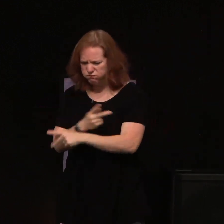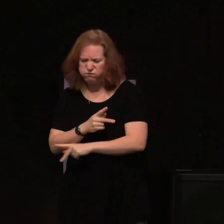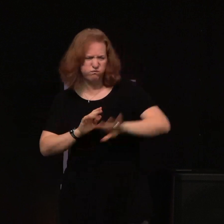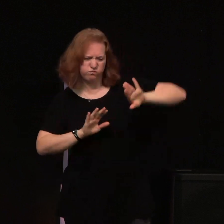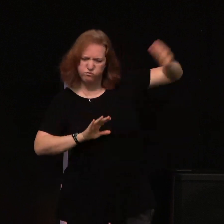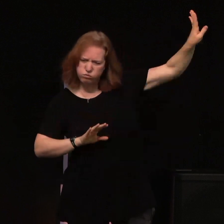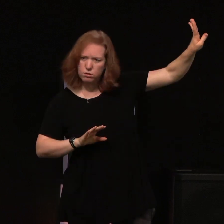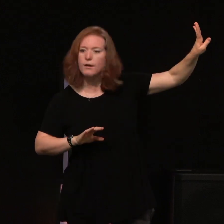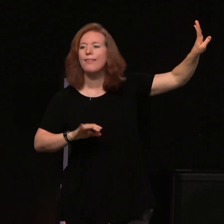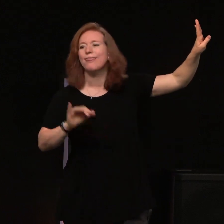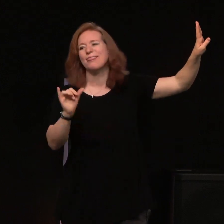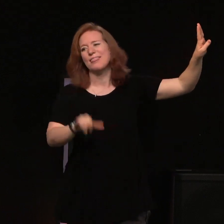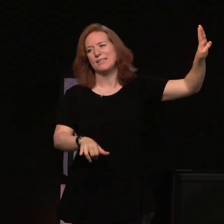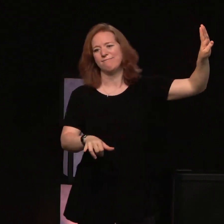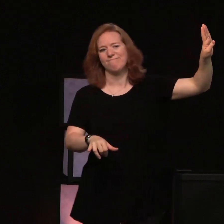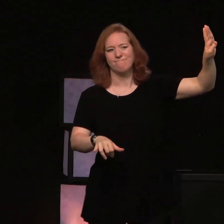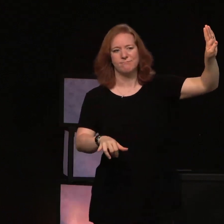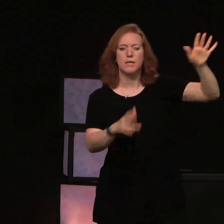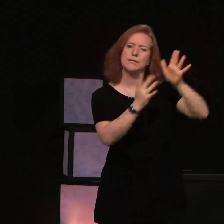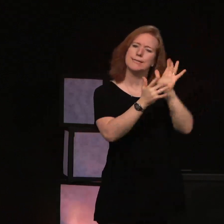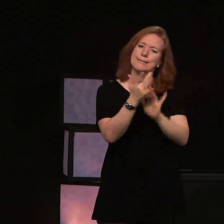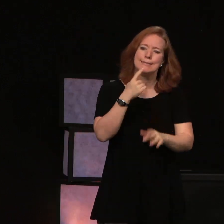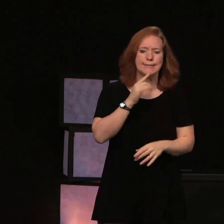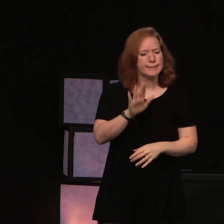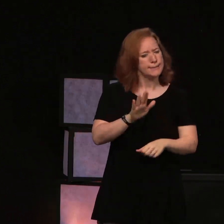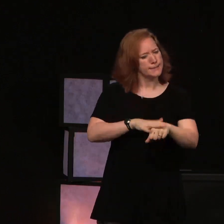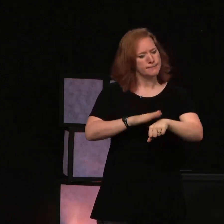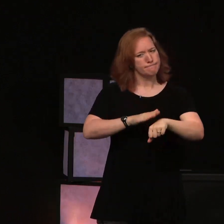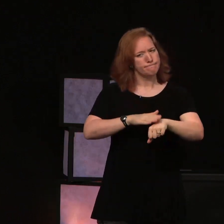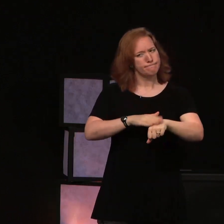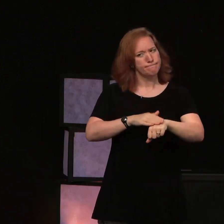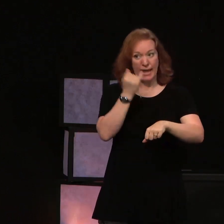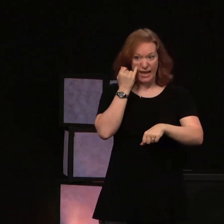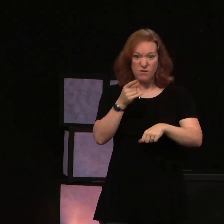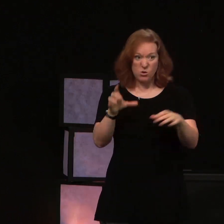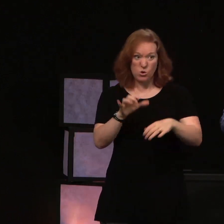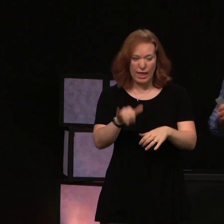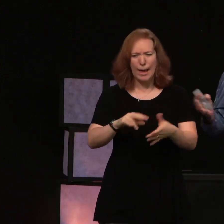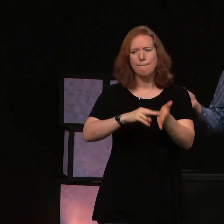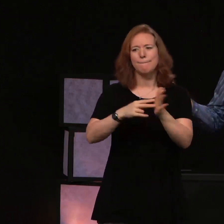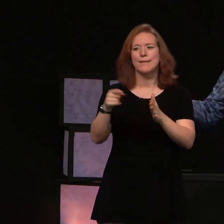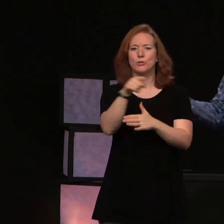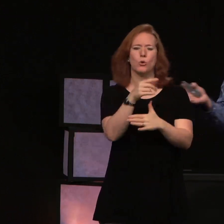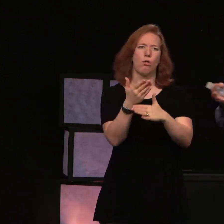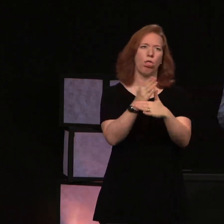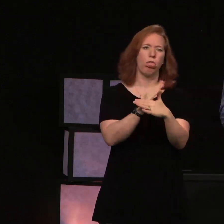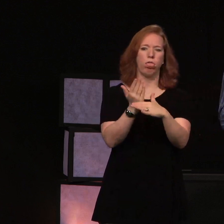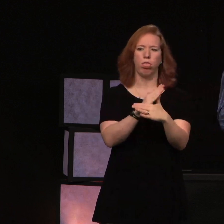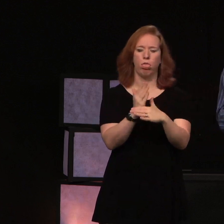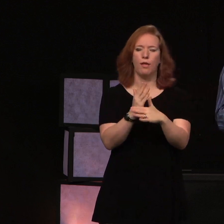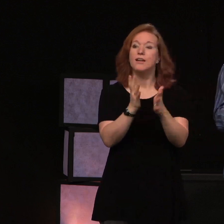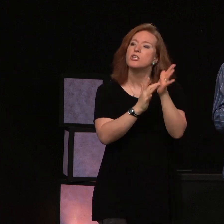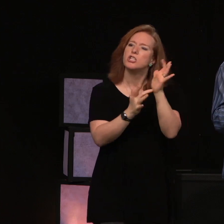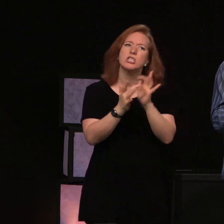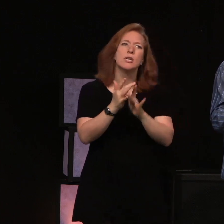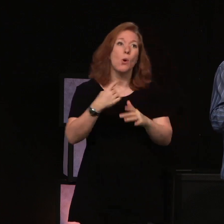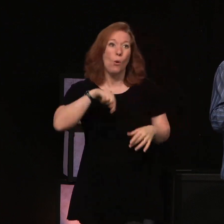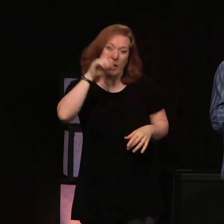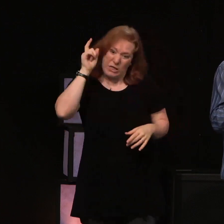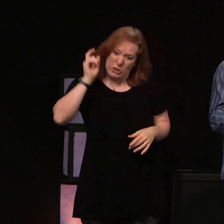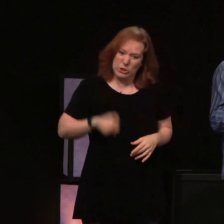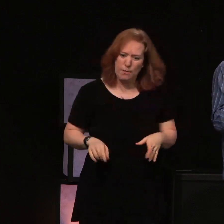connect. And he said, you're a lukewarm church if you're doing that. He should be right in the middle of our finances,